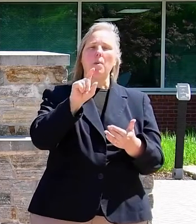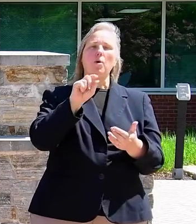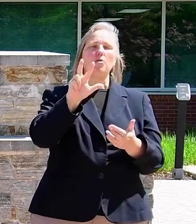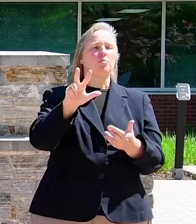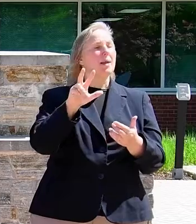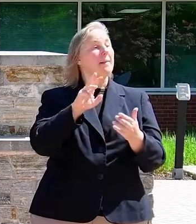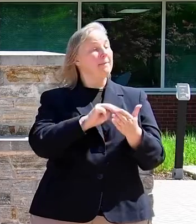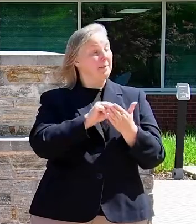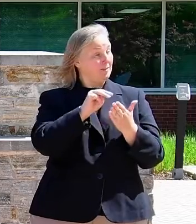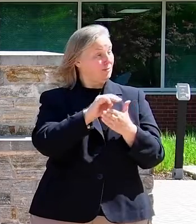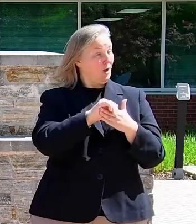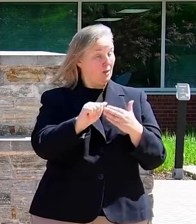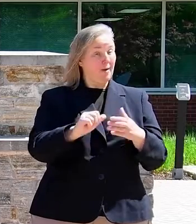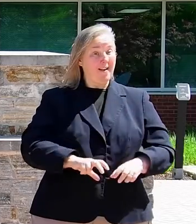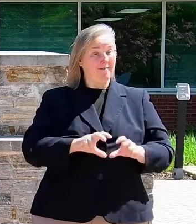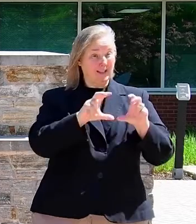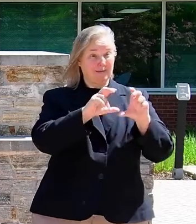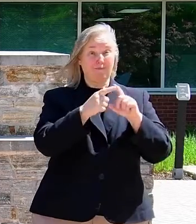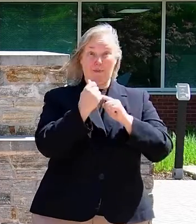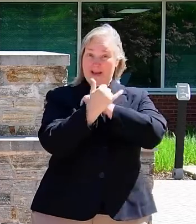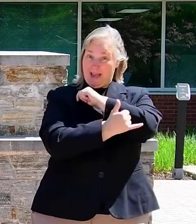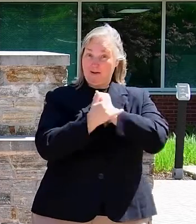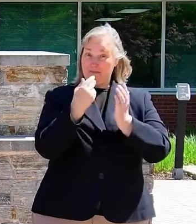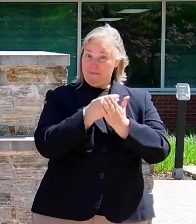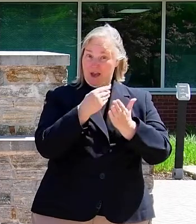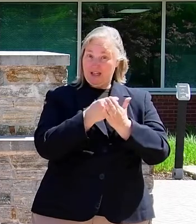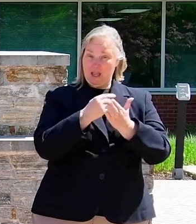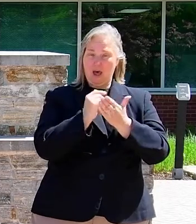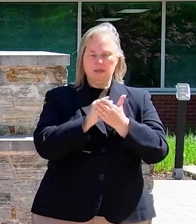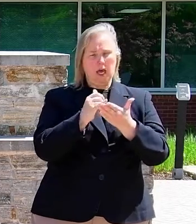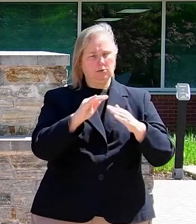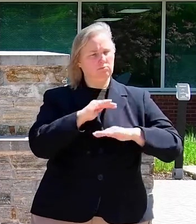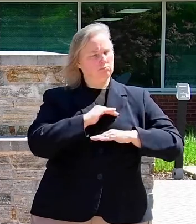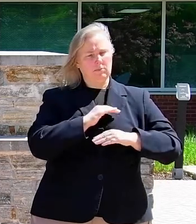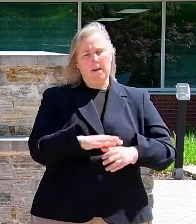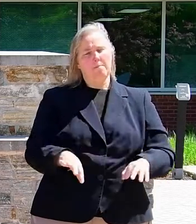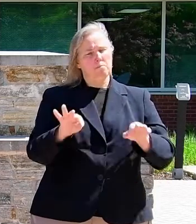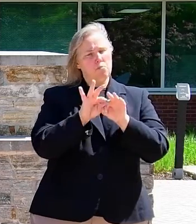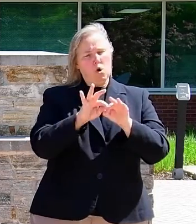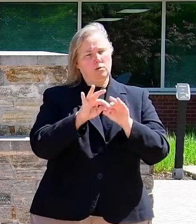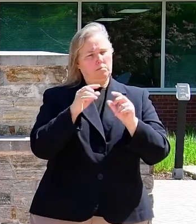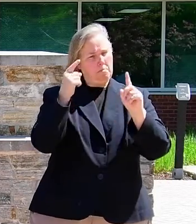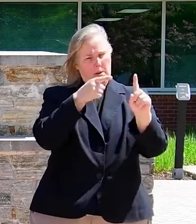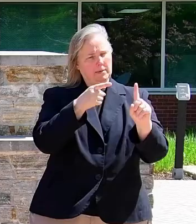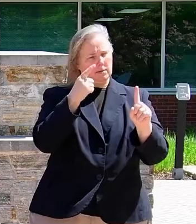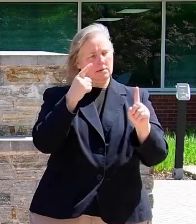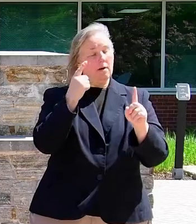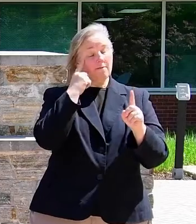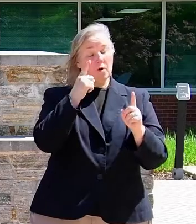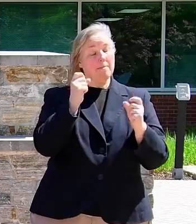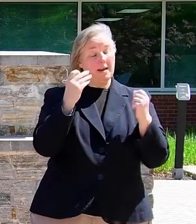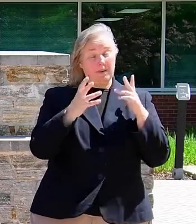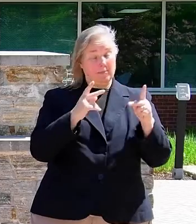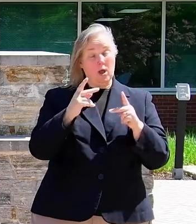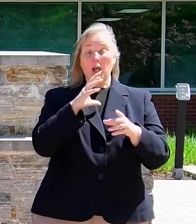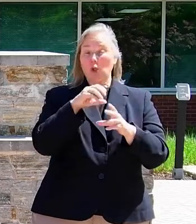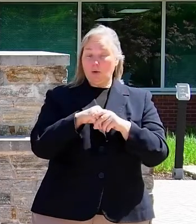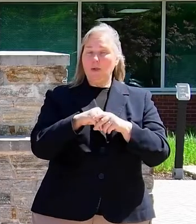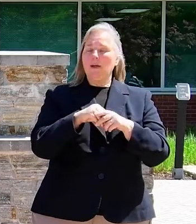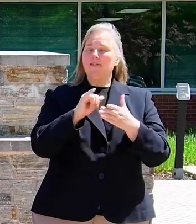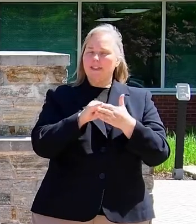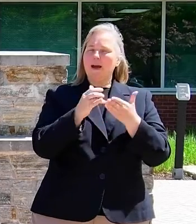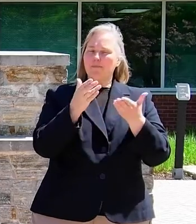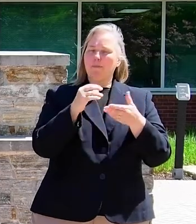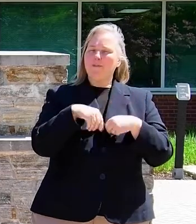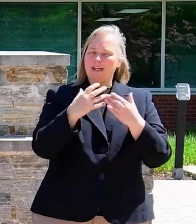investment in county dollars will serve an important purpose among many, including serving as a bridge